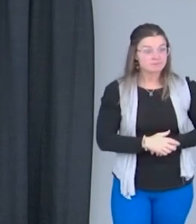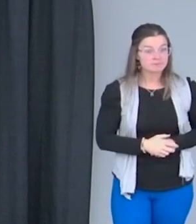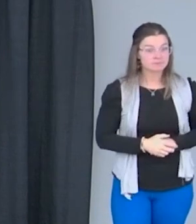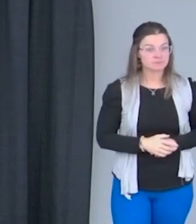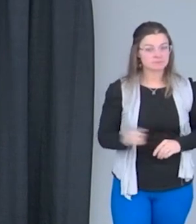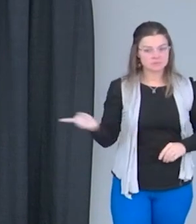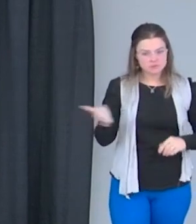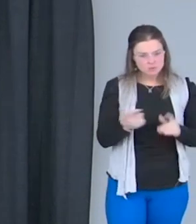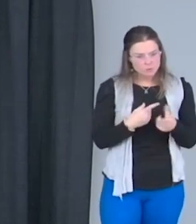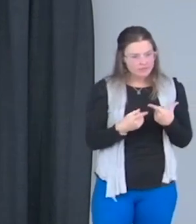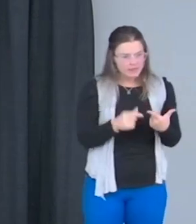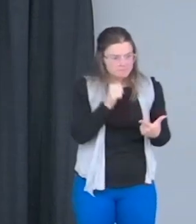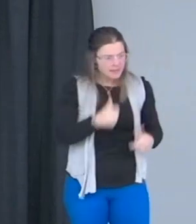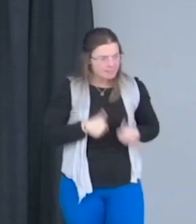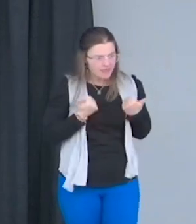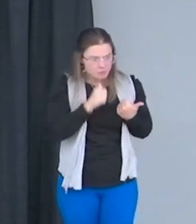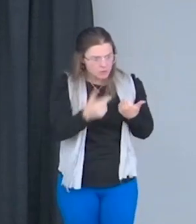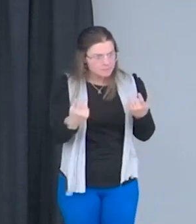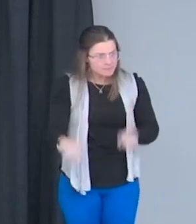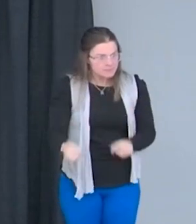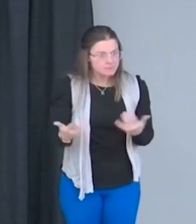Then I wouldn't have the life I have.